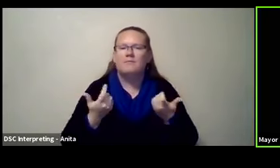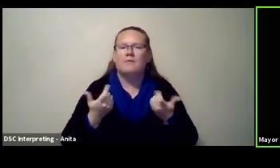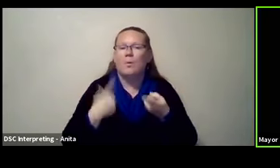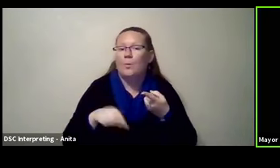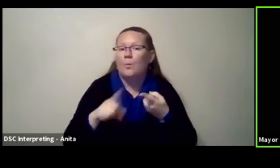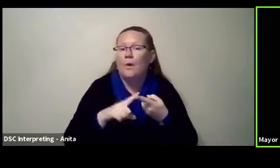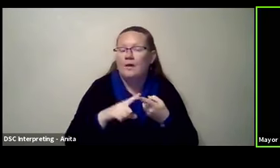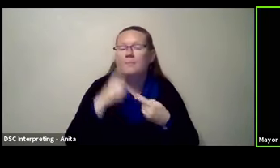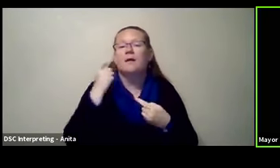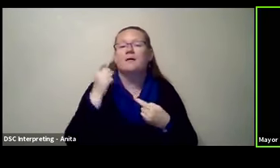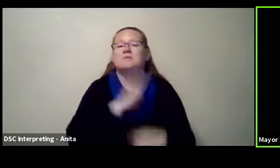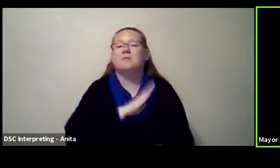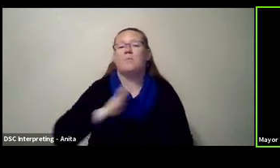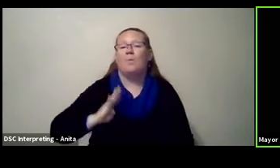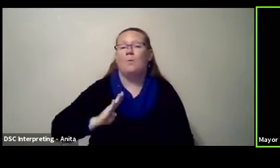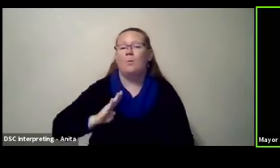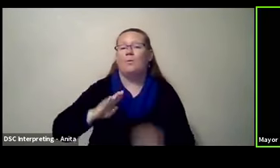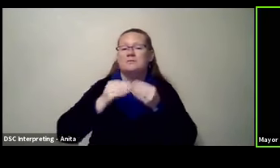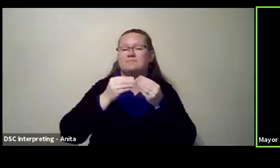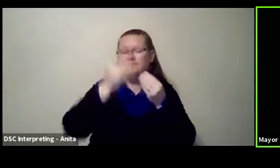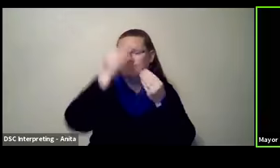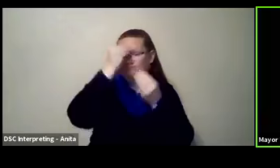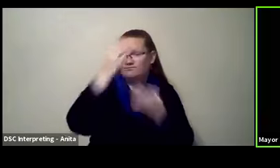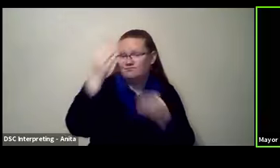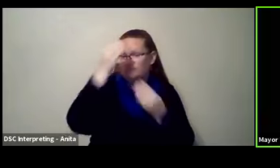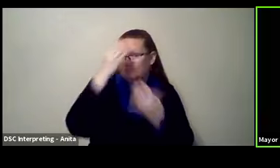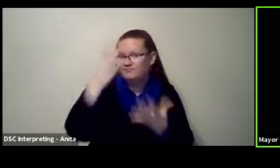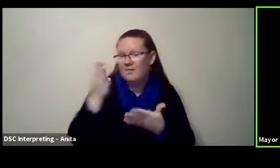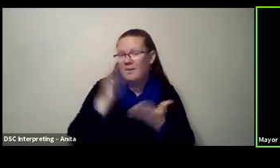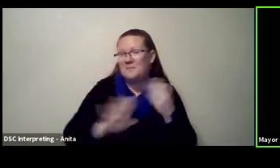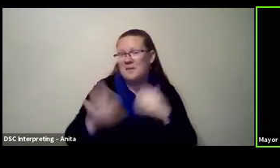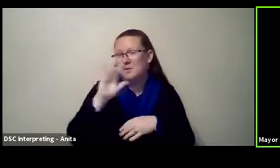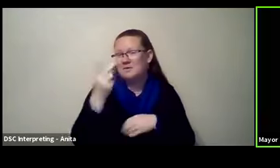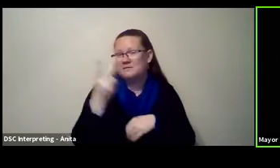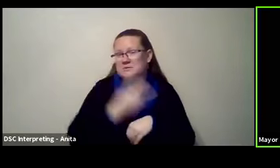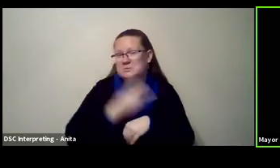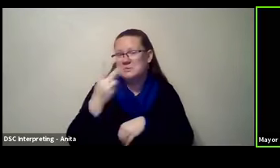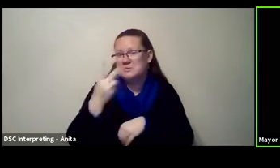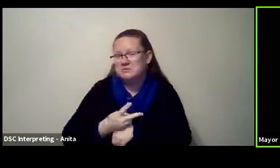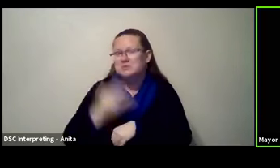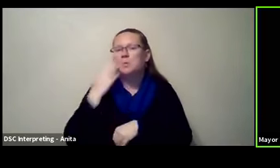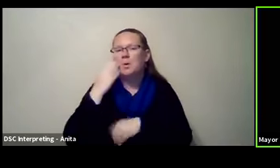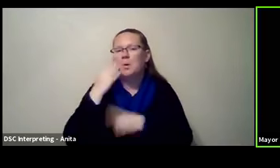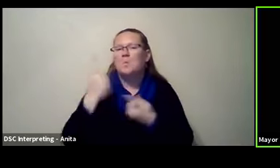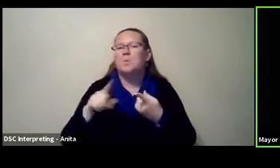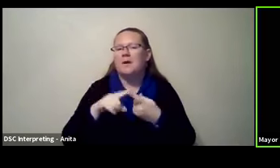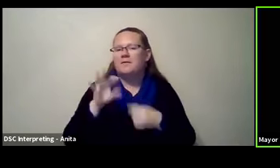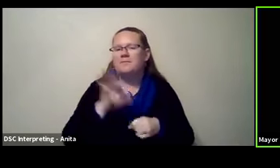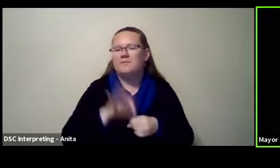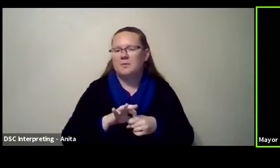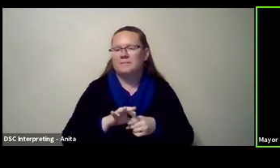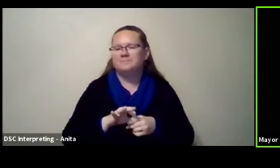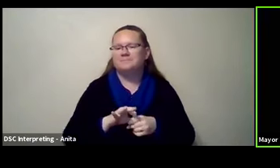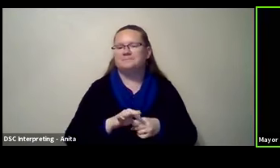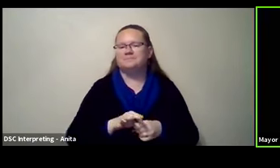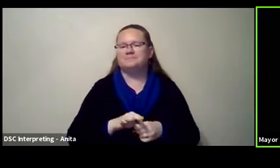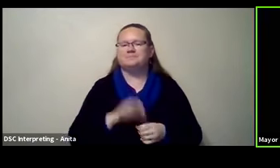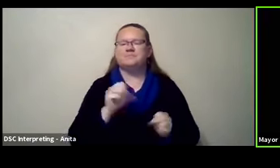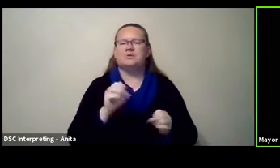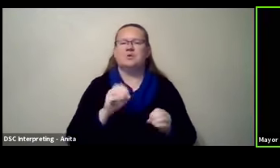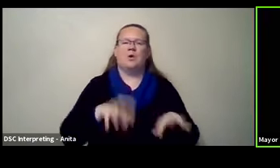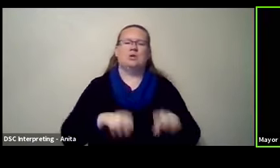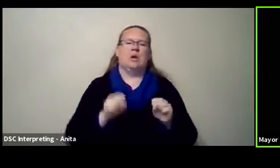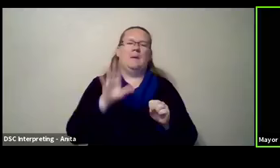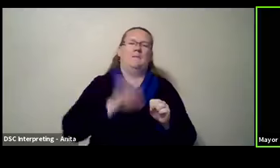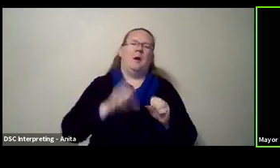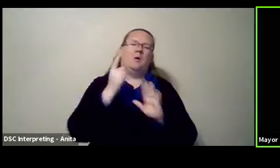board was releasing it, um, about every other day. So, um, with the benefit of a couple hours to crunch these